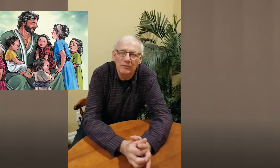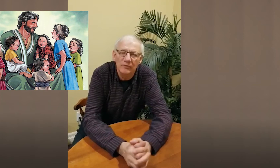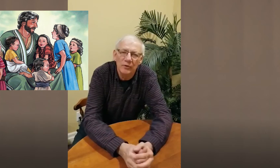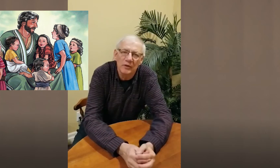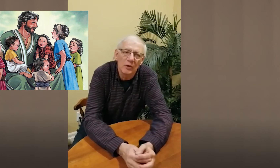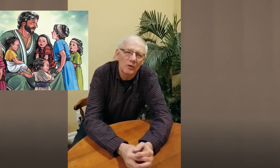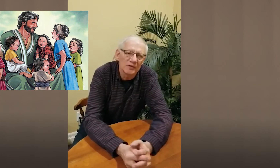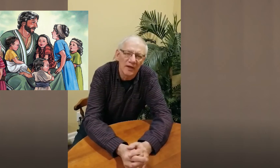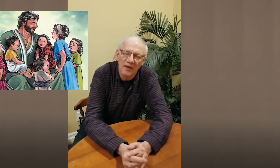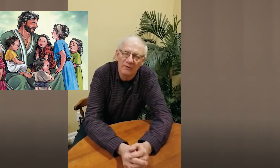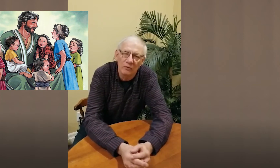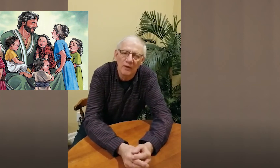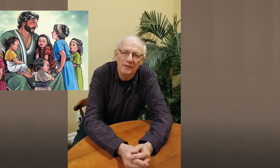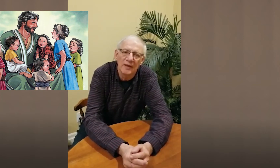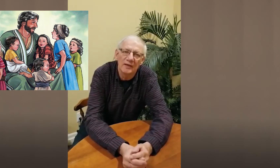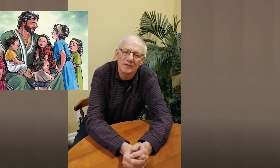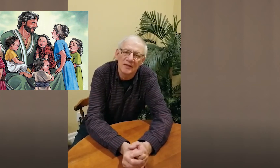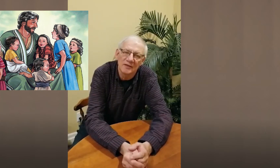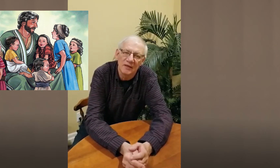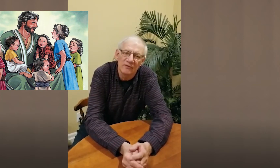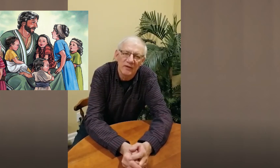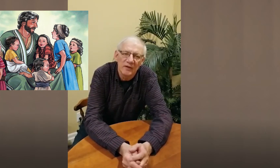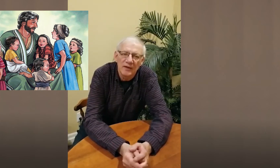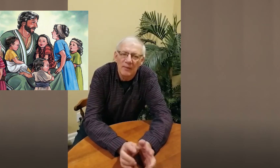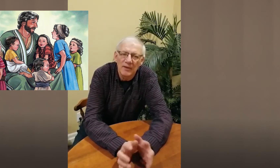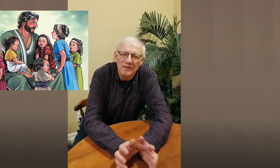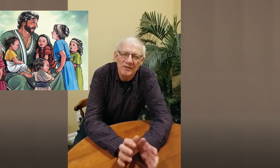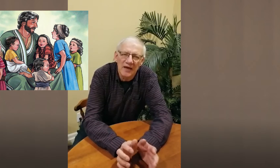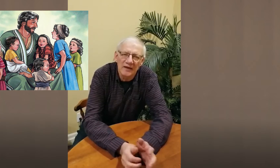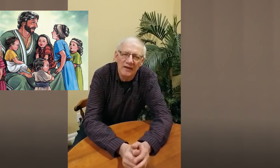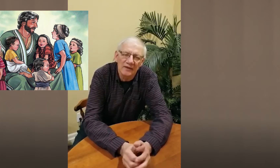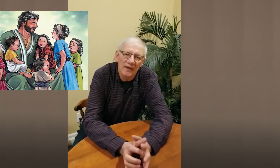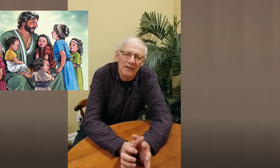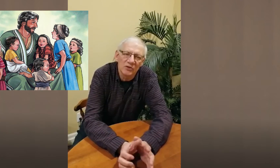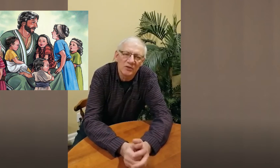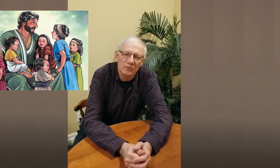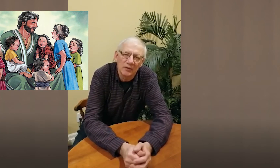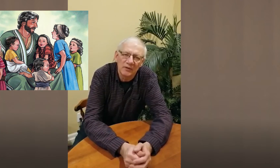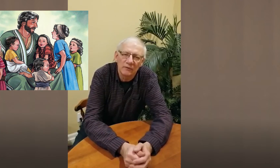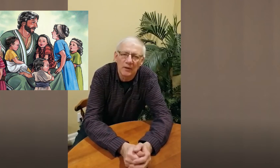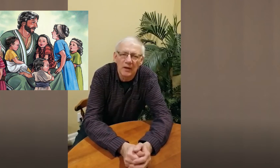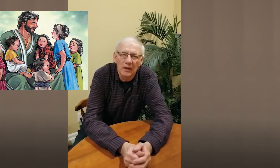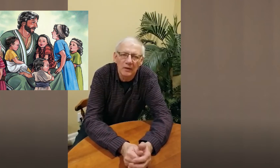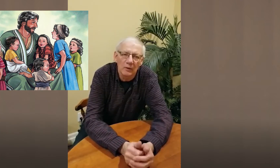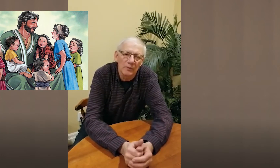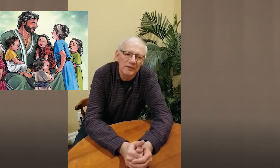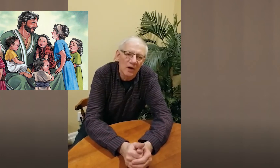before you go and say have a great day and stay safe a blessing is kind of like that that jesus would give you a hug or put his arm